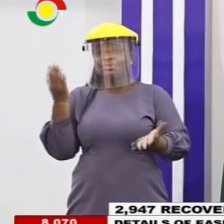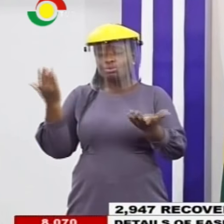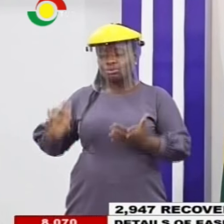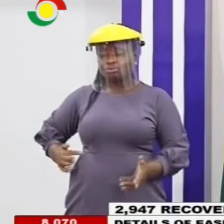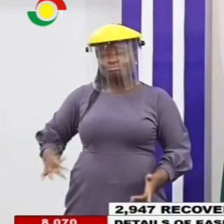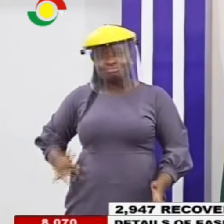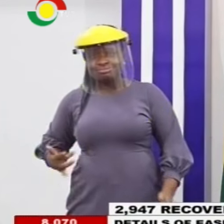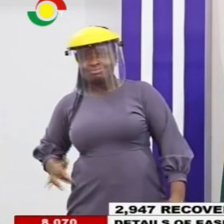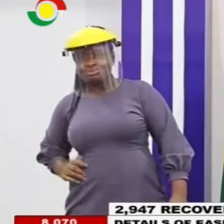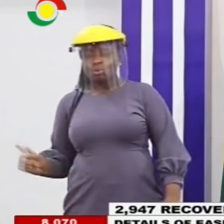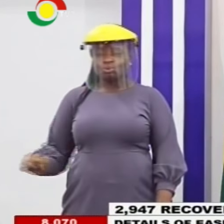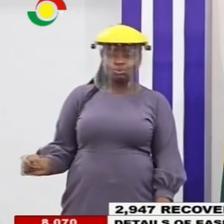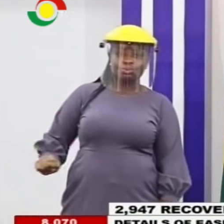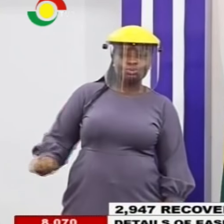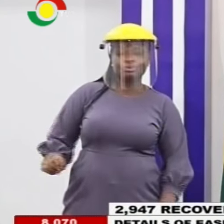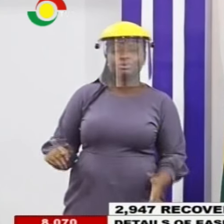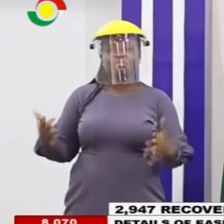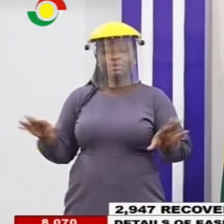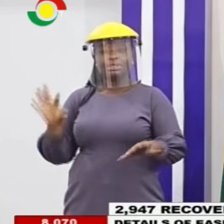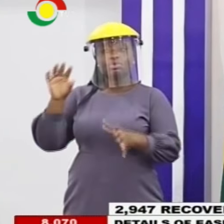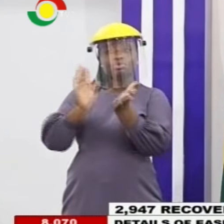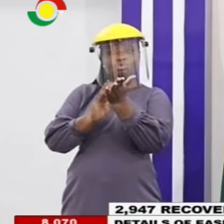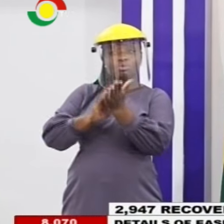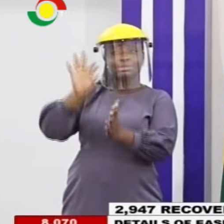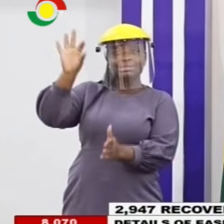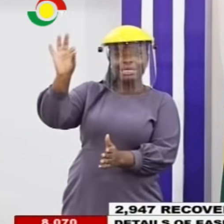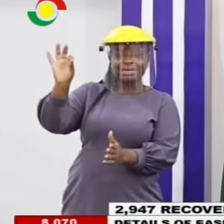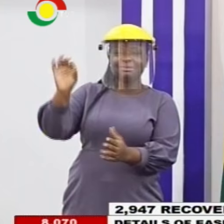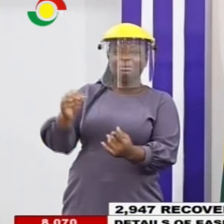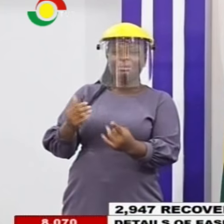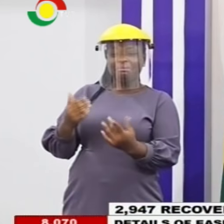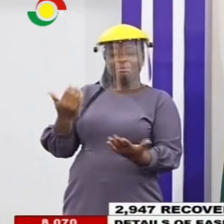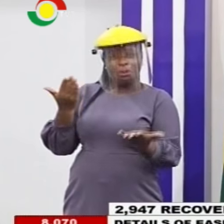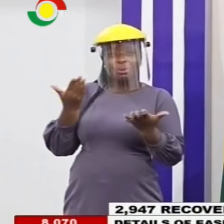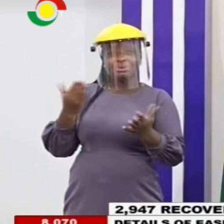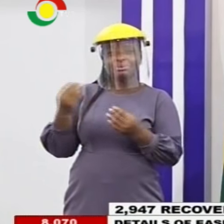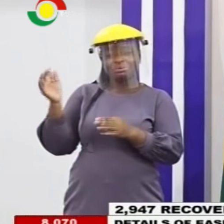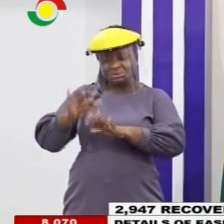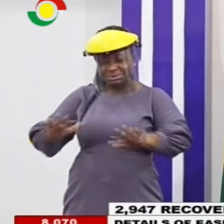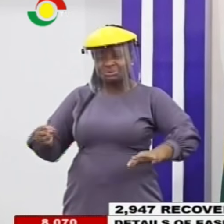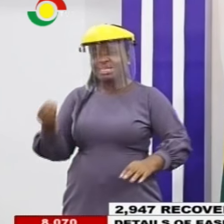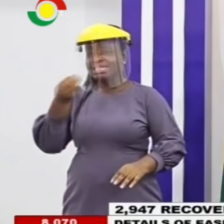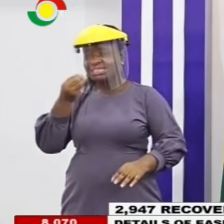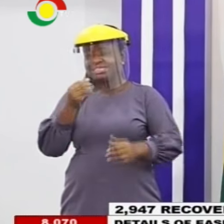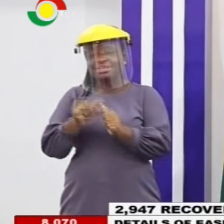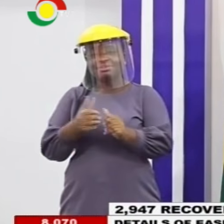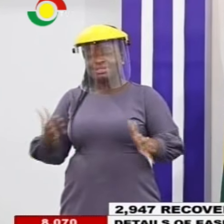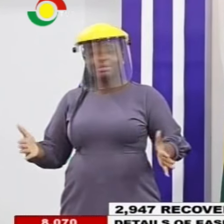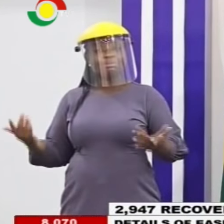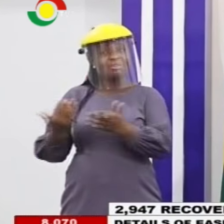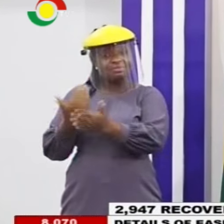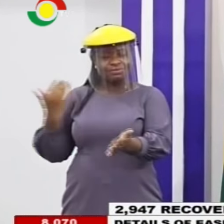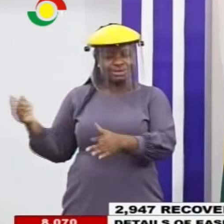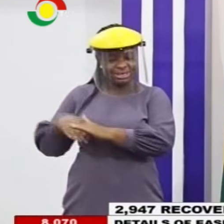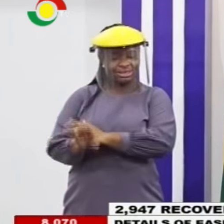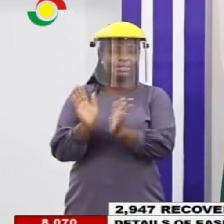the school will start at nine. We expect the children to eat before they get to the classroom. And they can have their water or their snack with them as